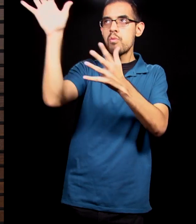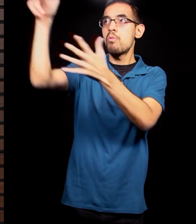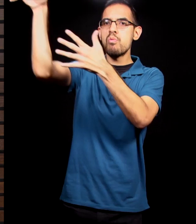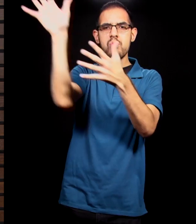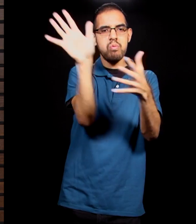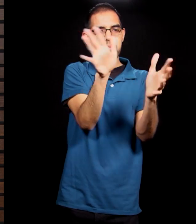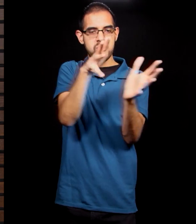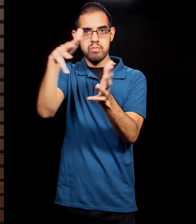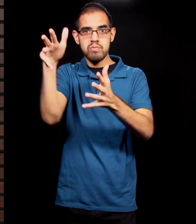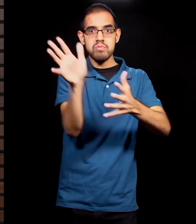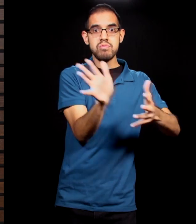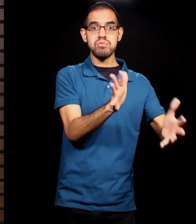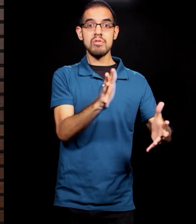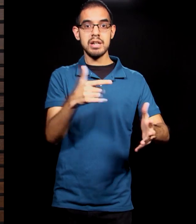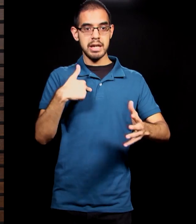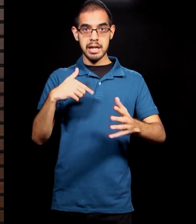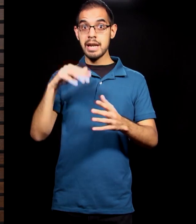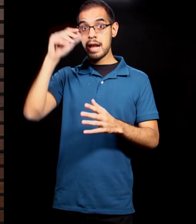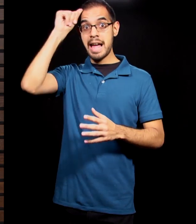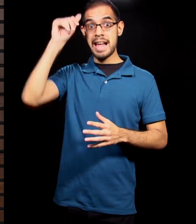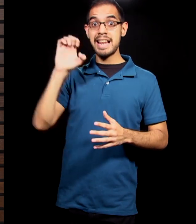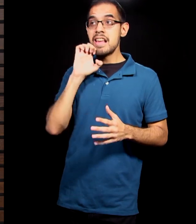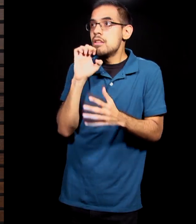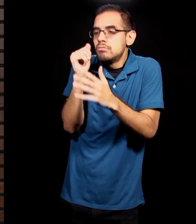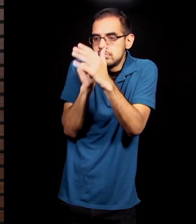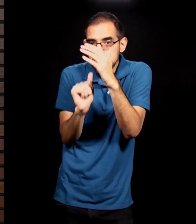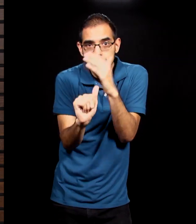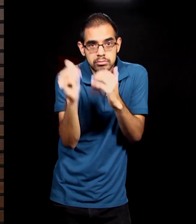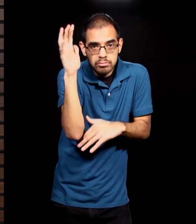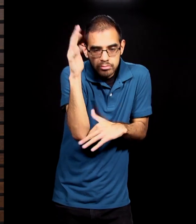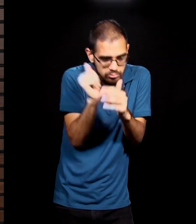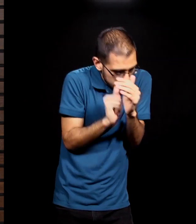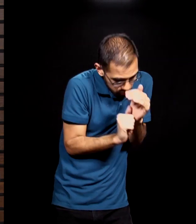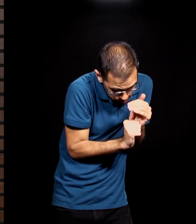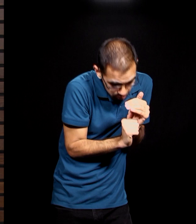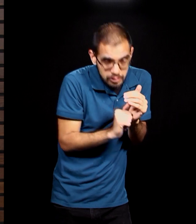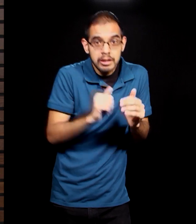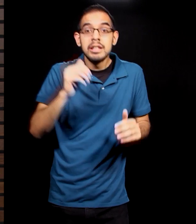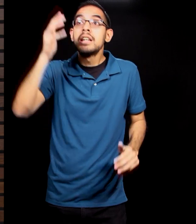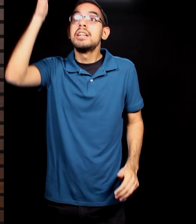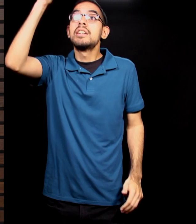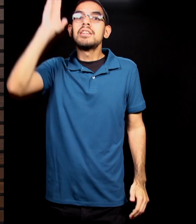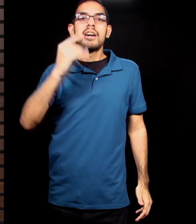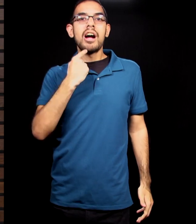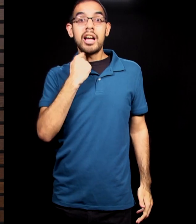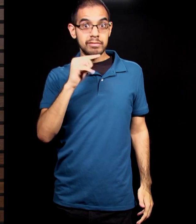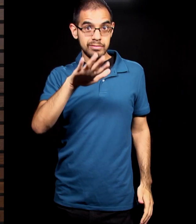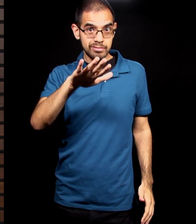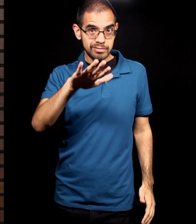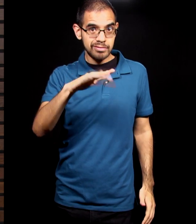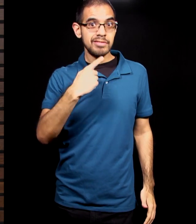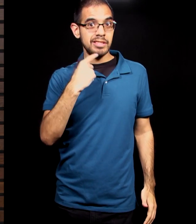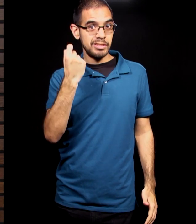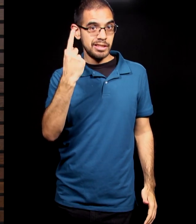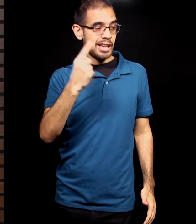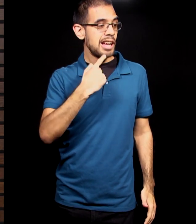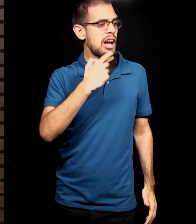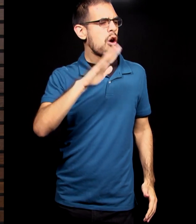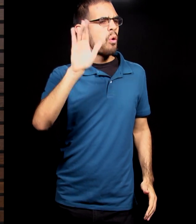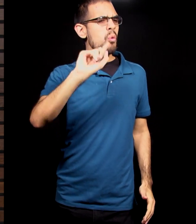trees of the garden. So the Lord called out to the man and said to him, Here it is, Where are you? And he said,